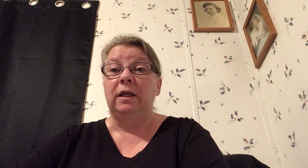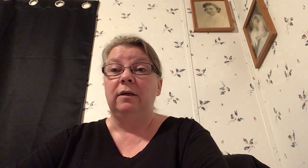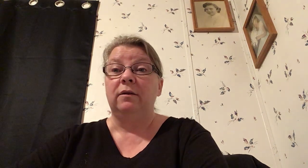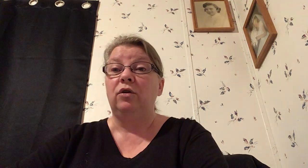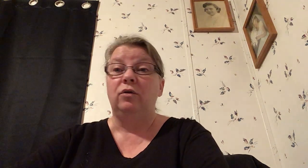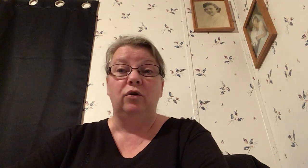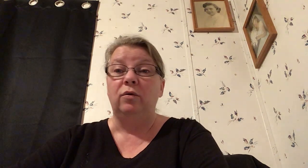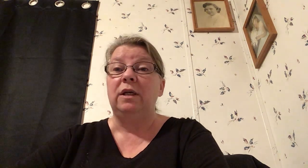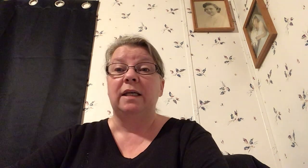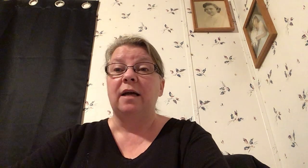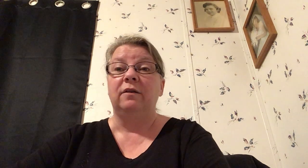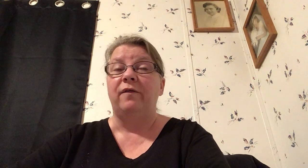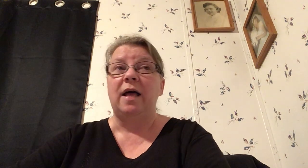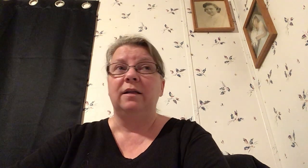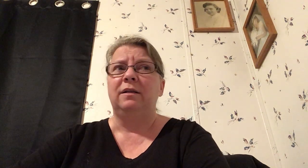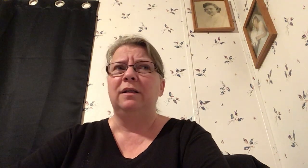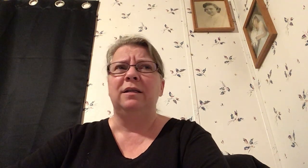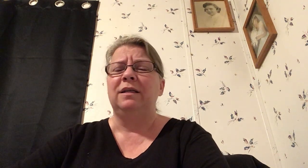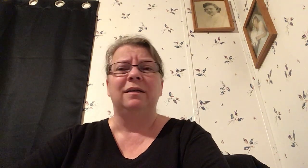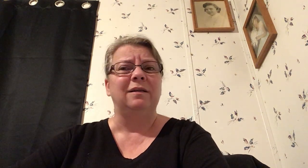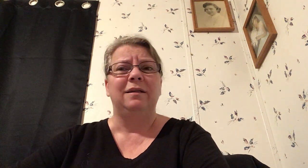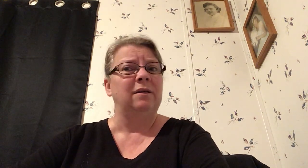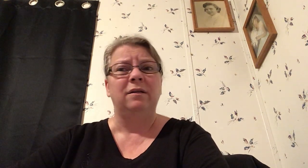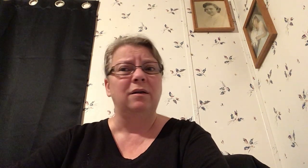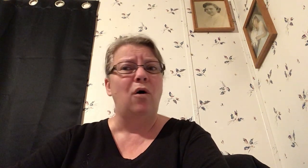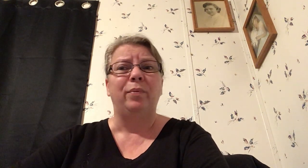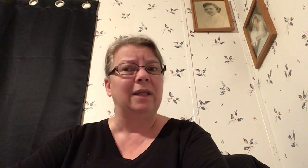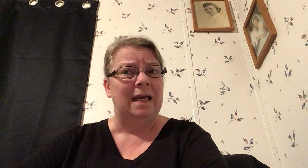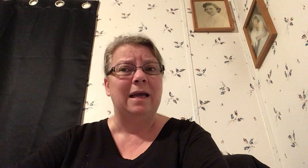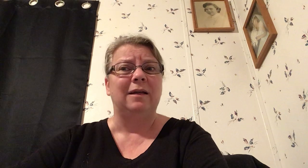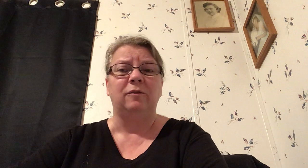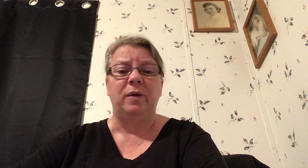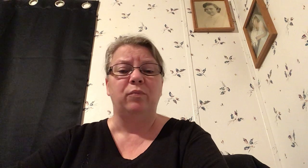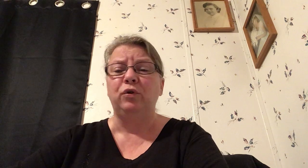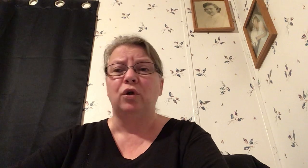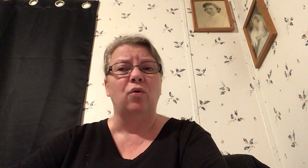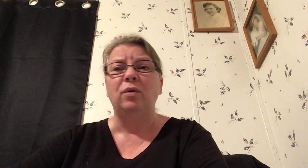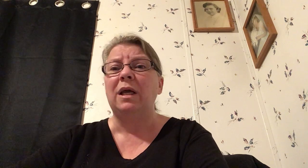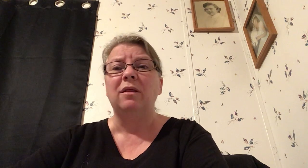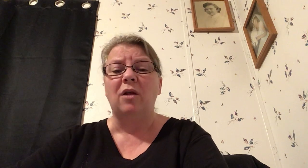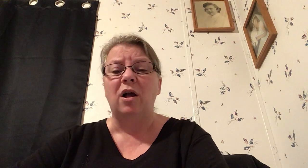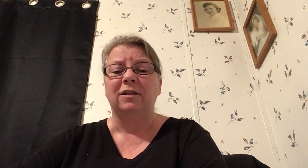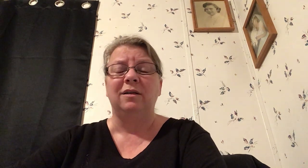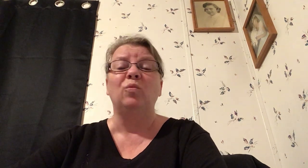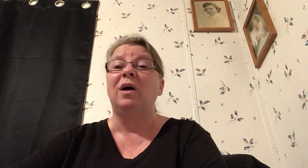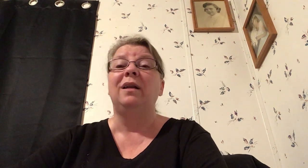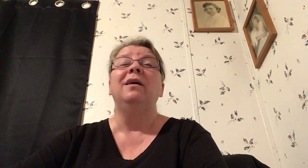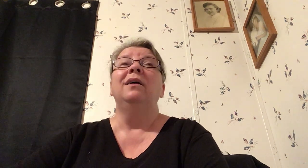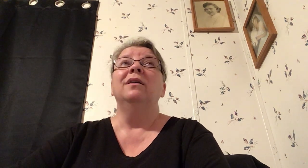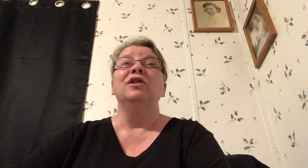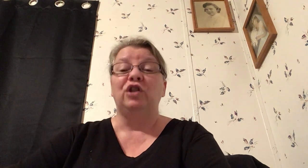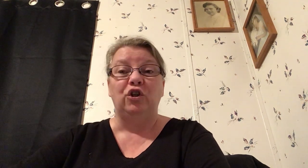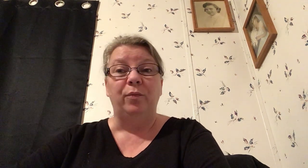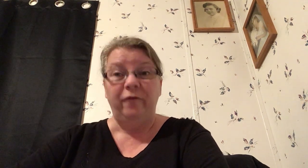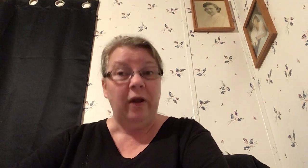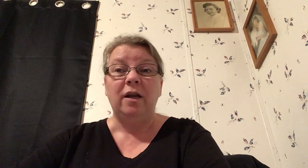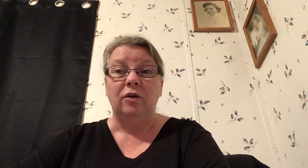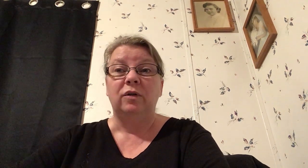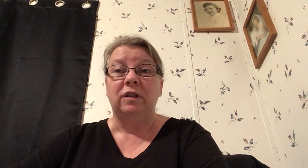things to do these acts of violence this is this is all planned people don't get lost in what the stupid fake news is